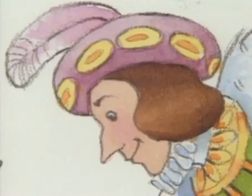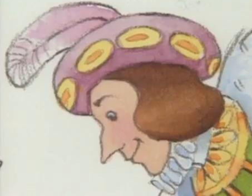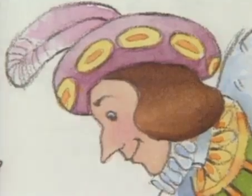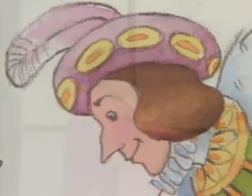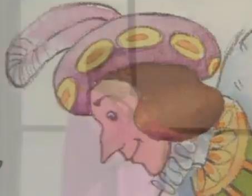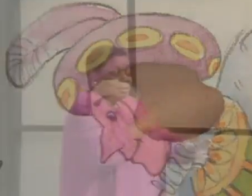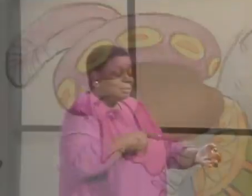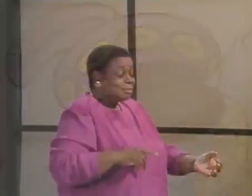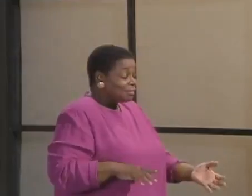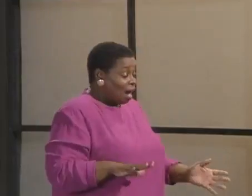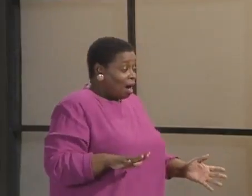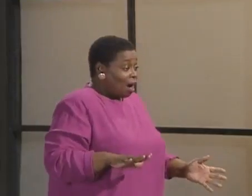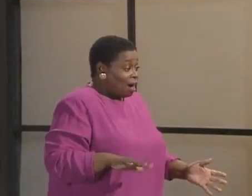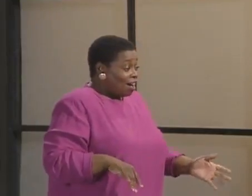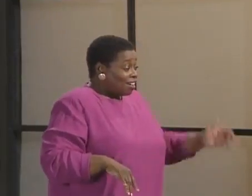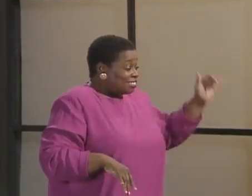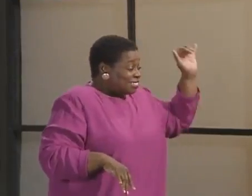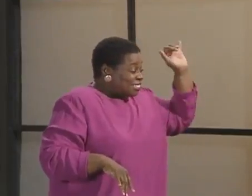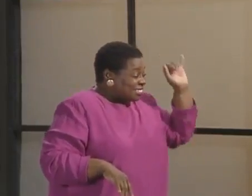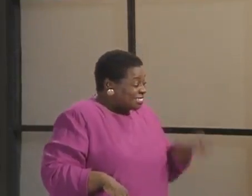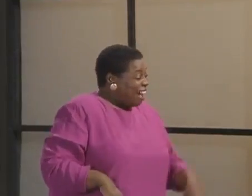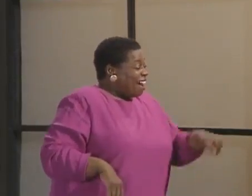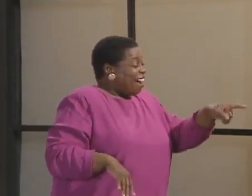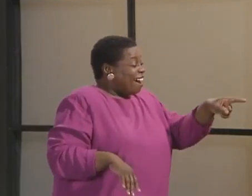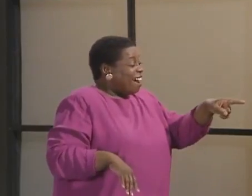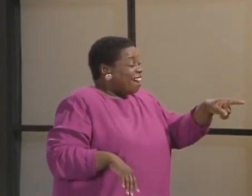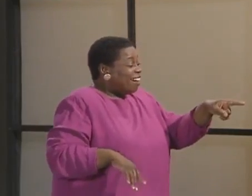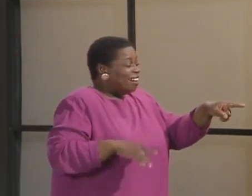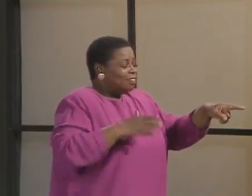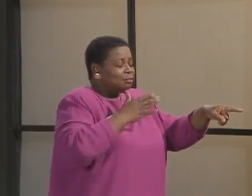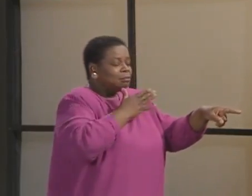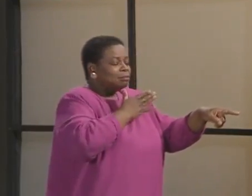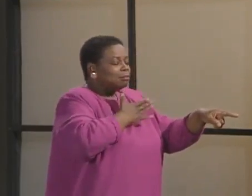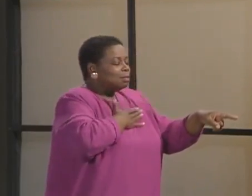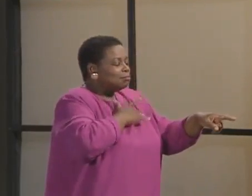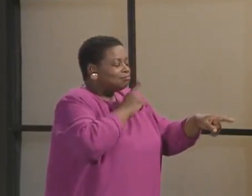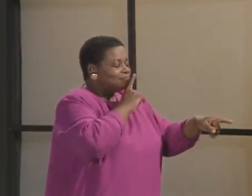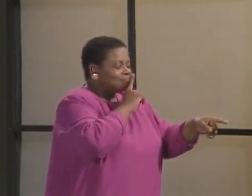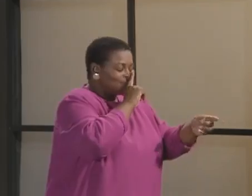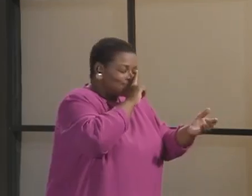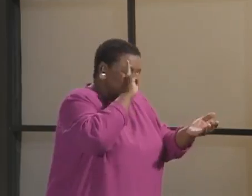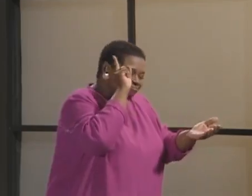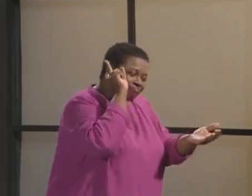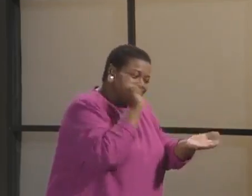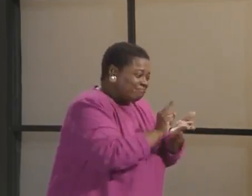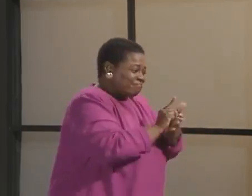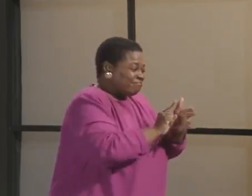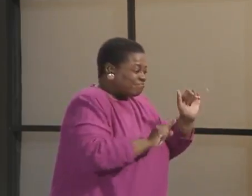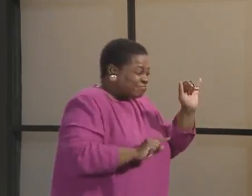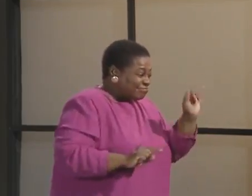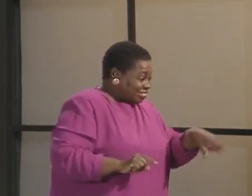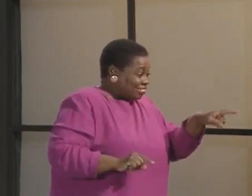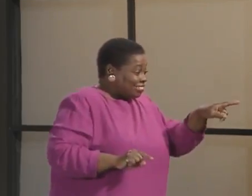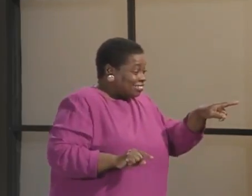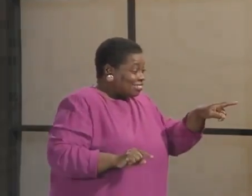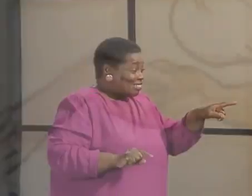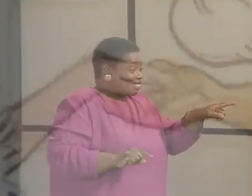The prince said, It's you. That's it. My true love. It's you.